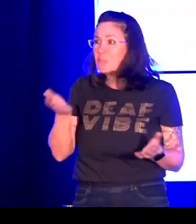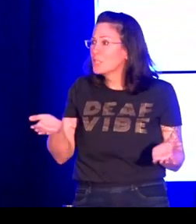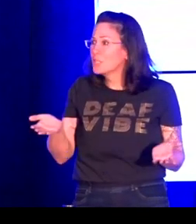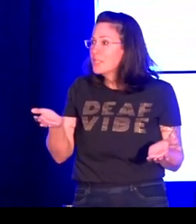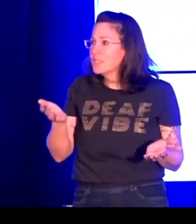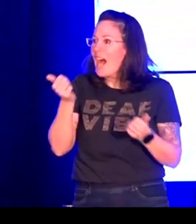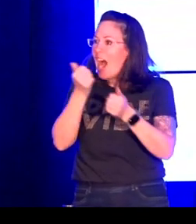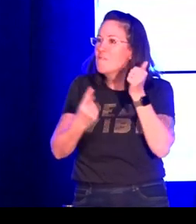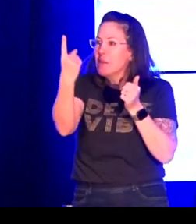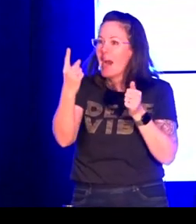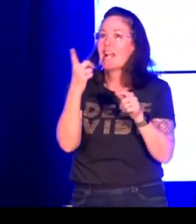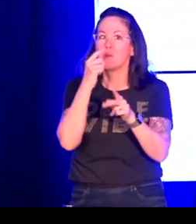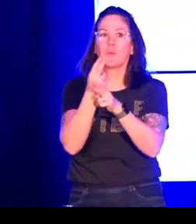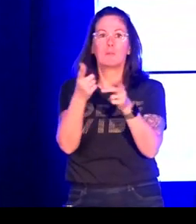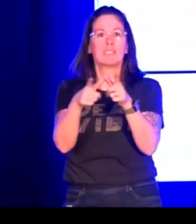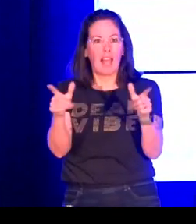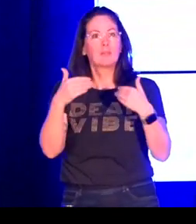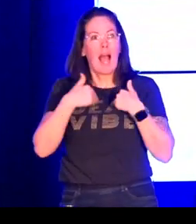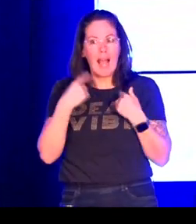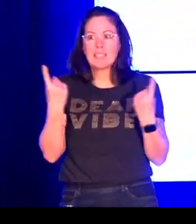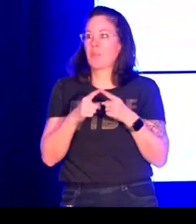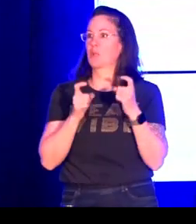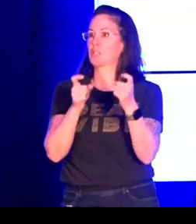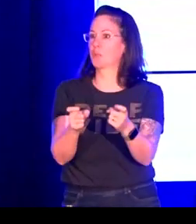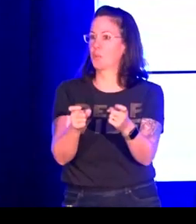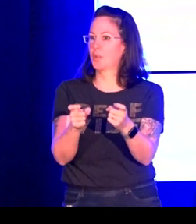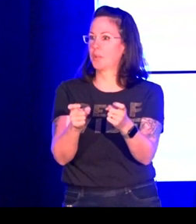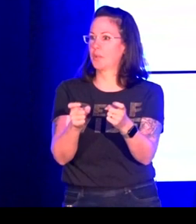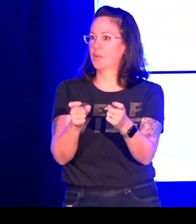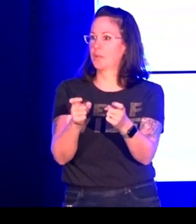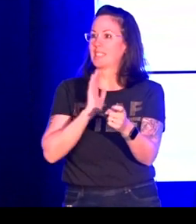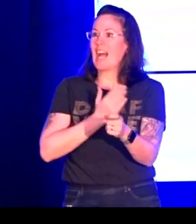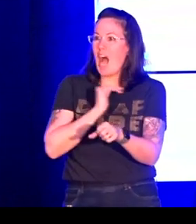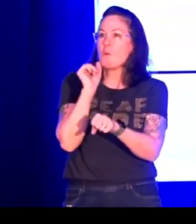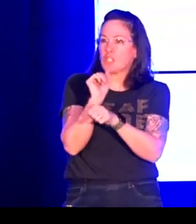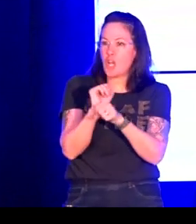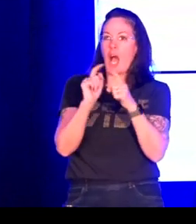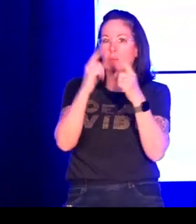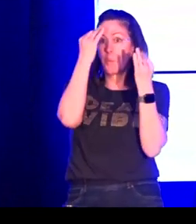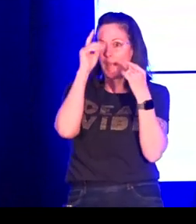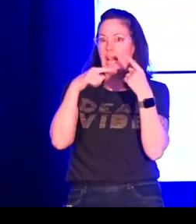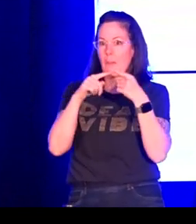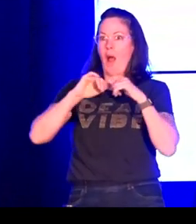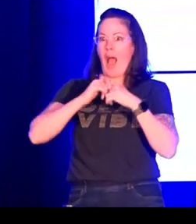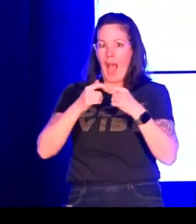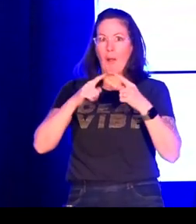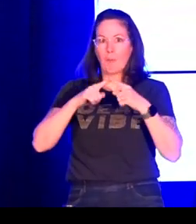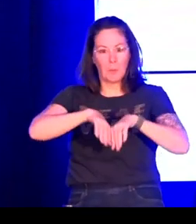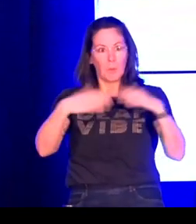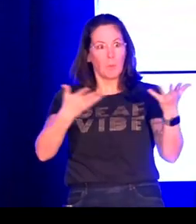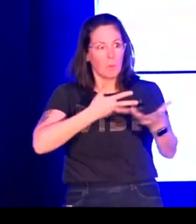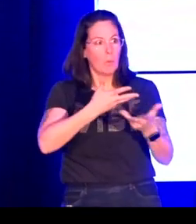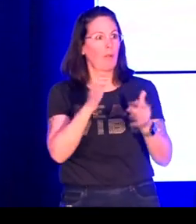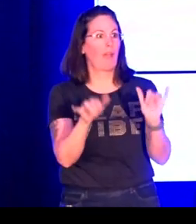how people use language in their daily lives. It's not just a research item, it is our communication